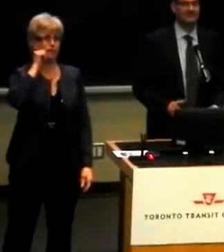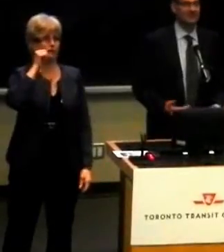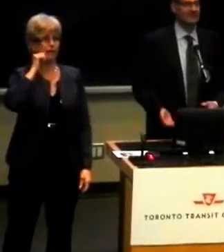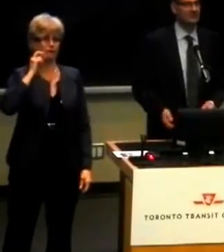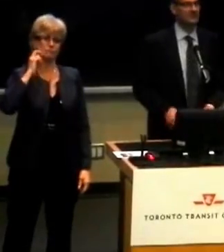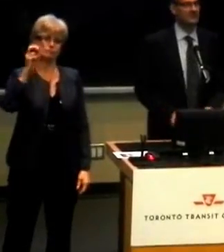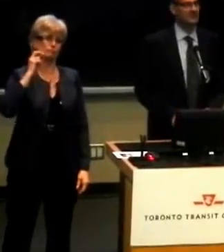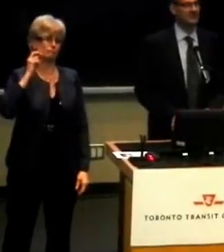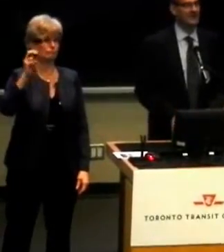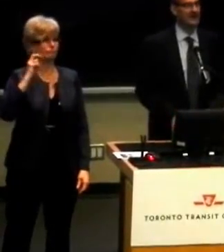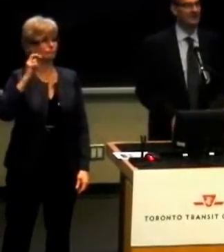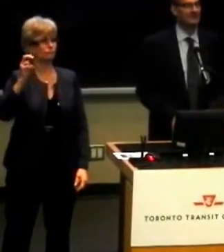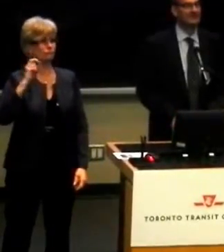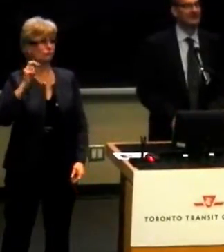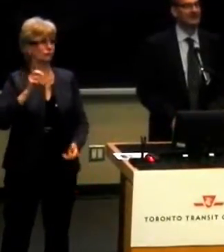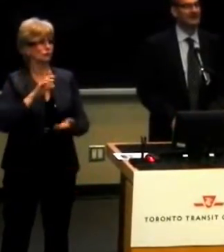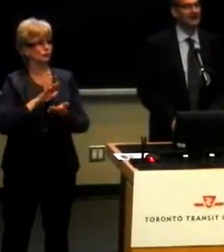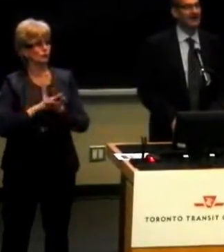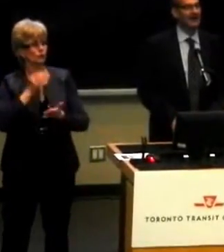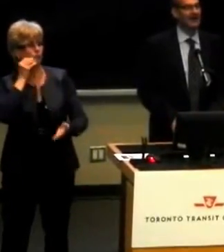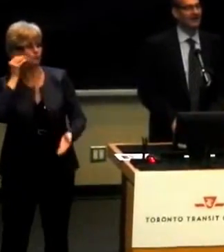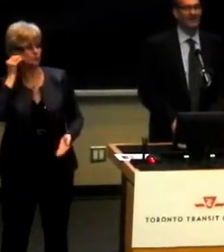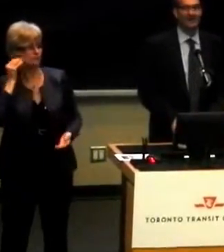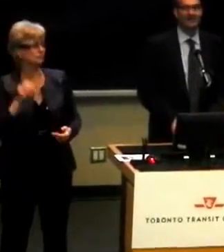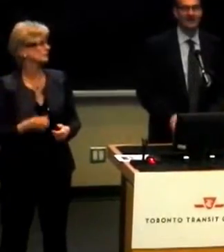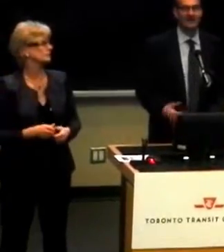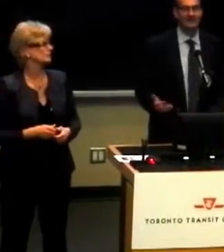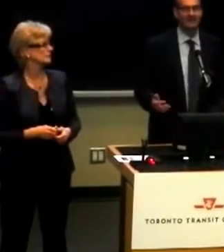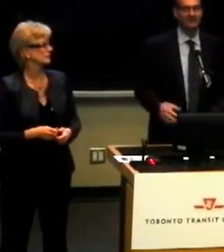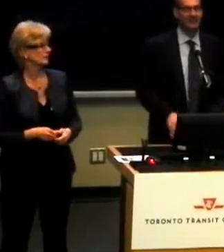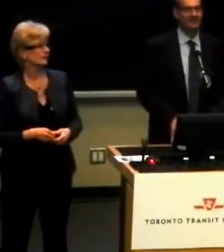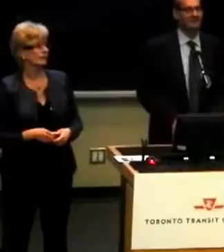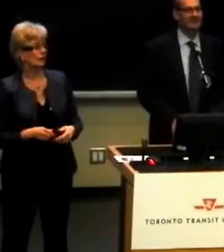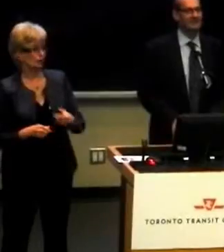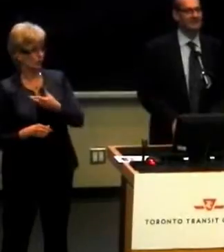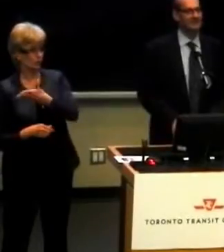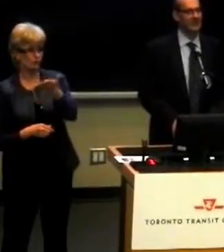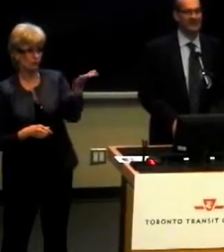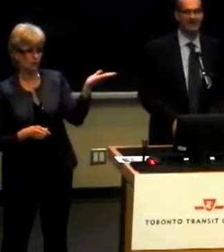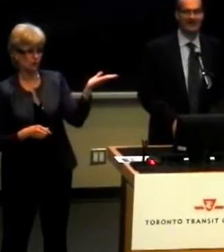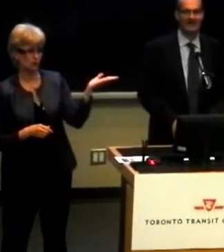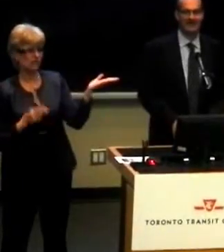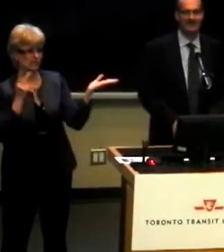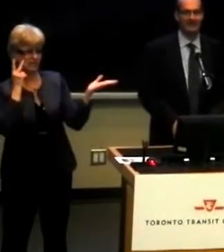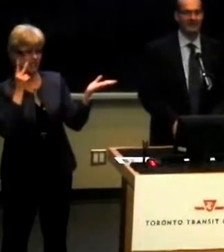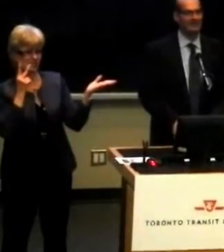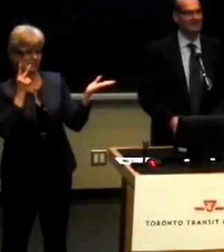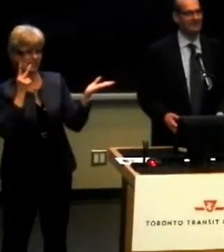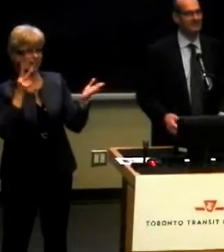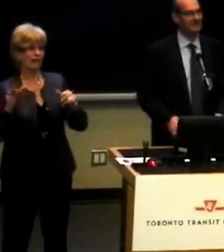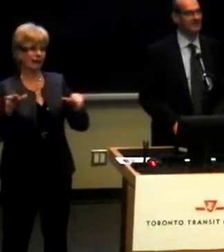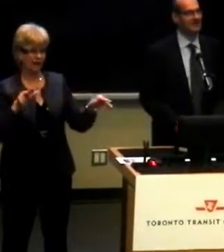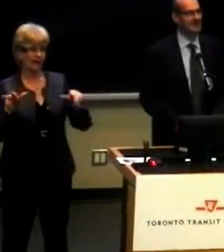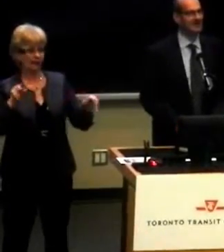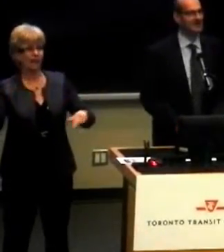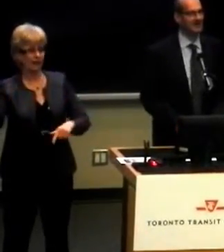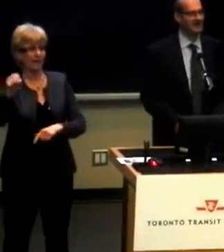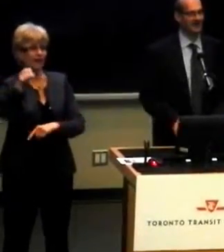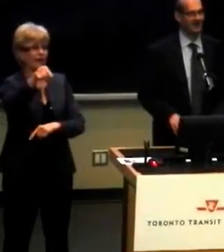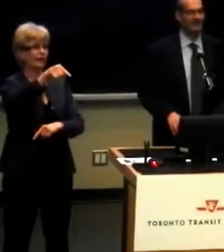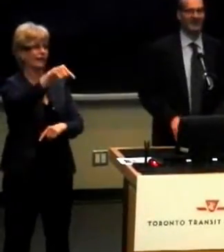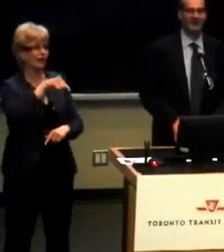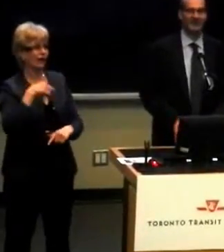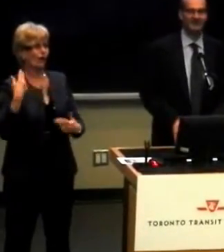to go to and from the campus. And many of you who might have seen part of the campus on the way in would also recognize